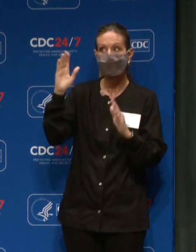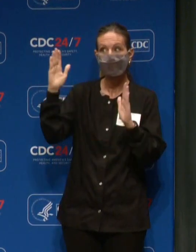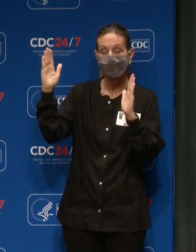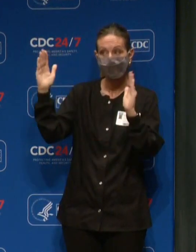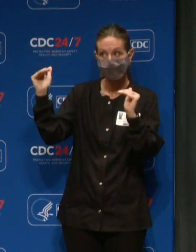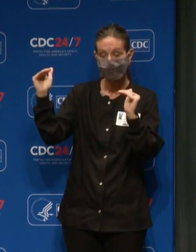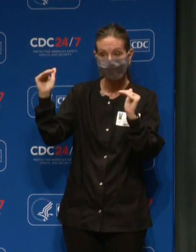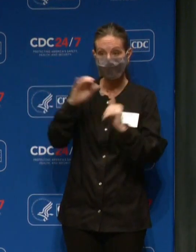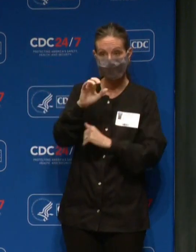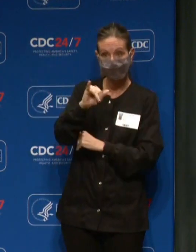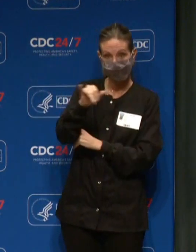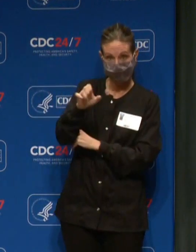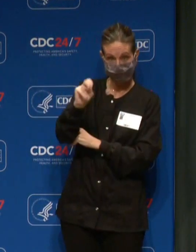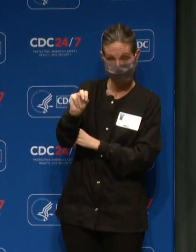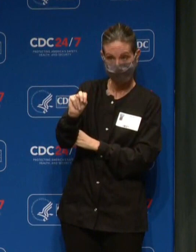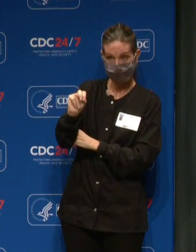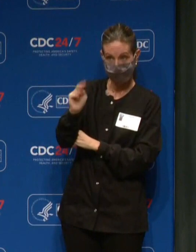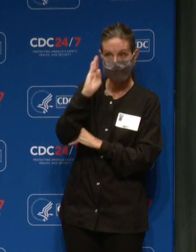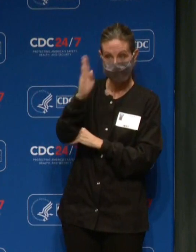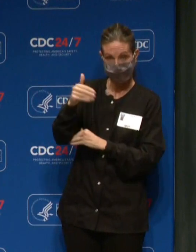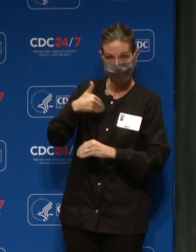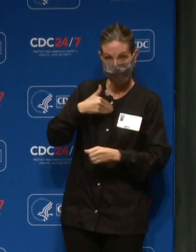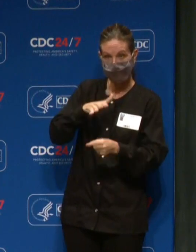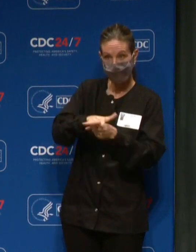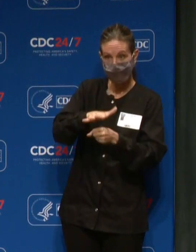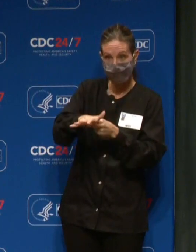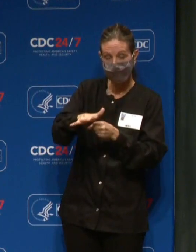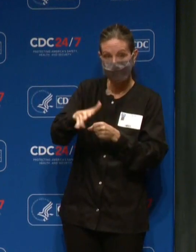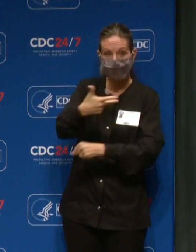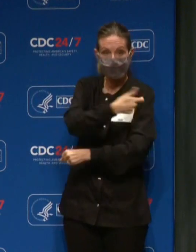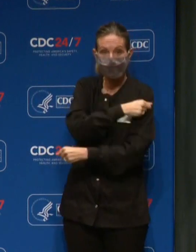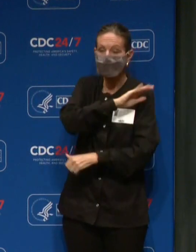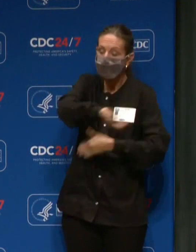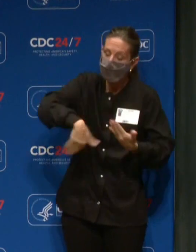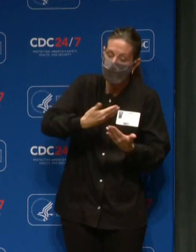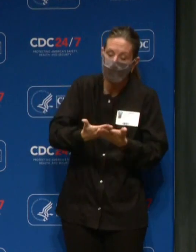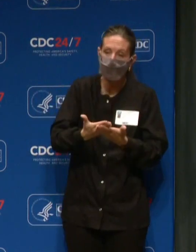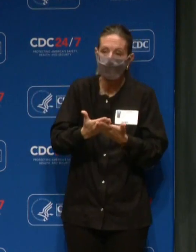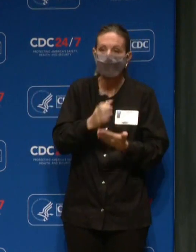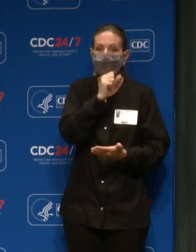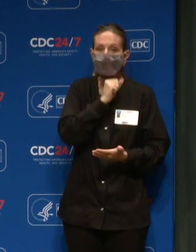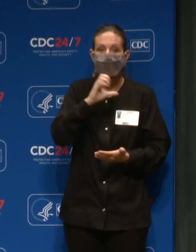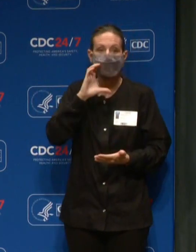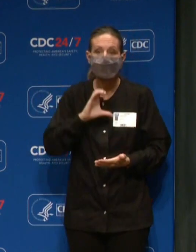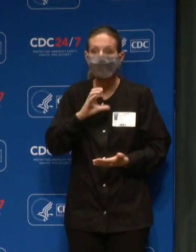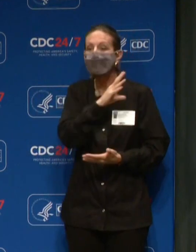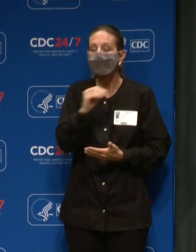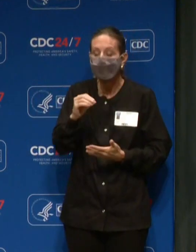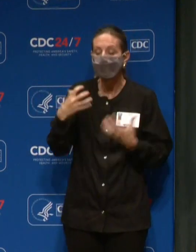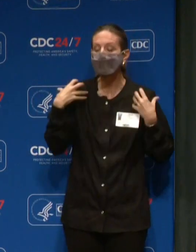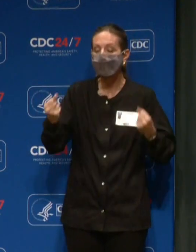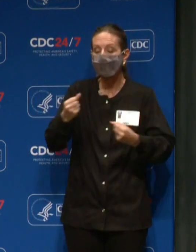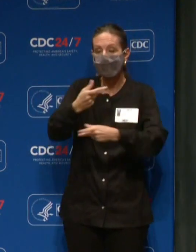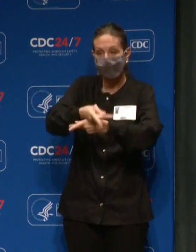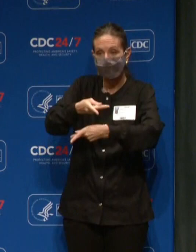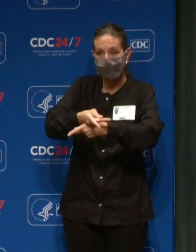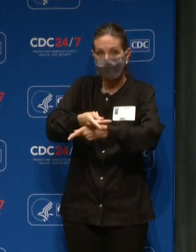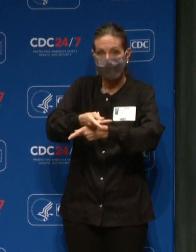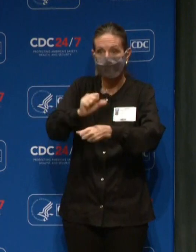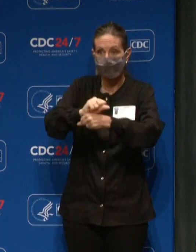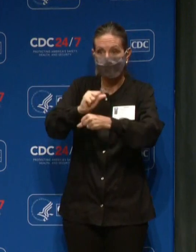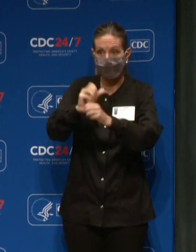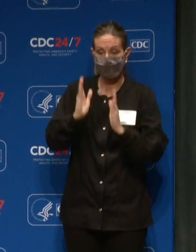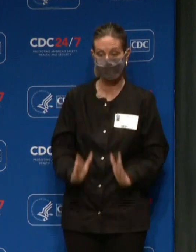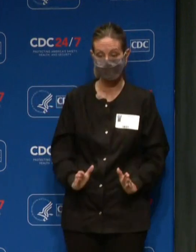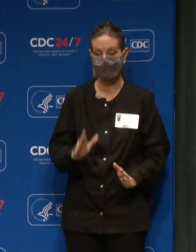the end of January, we expect we'd have enough to vaccinate all seniors as well as our healthcare workers and first responders. And by the end